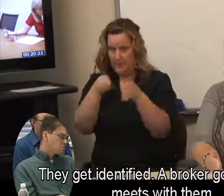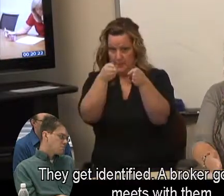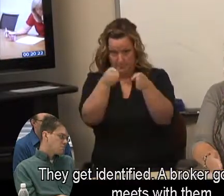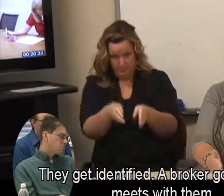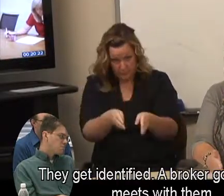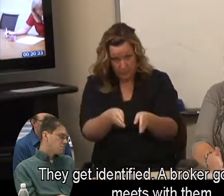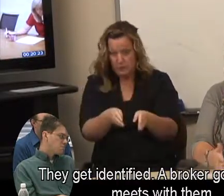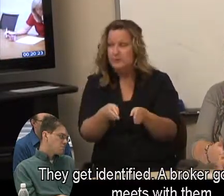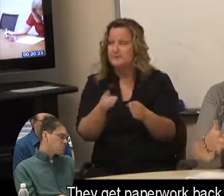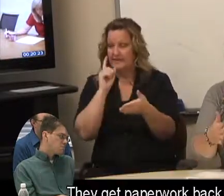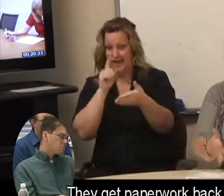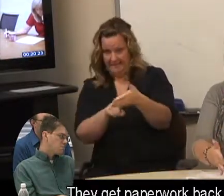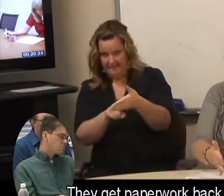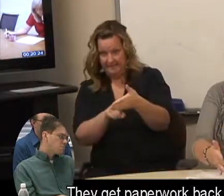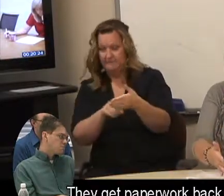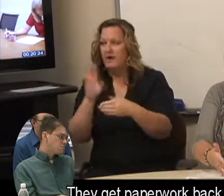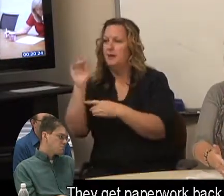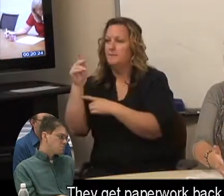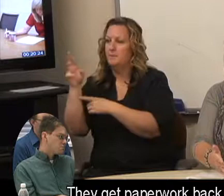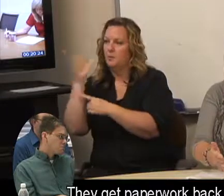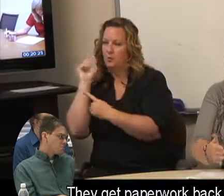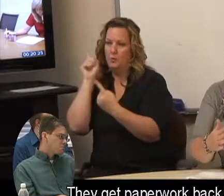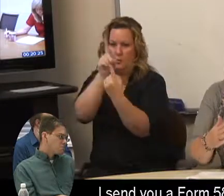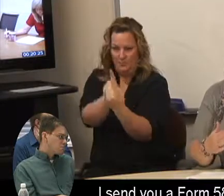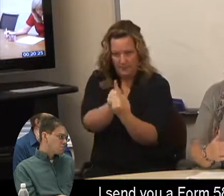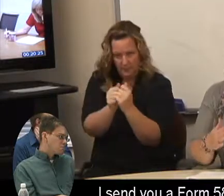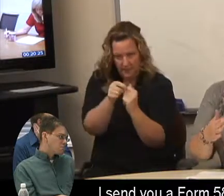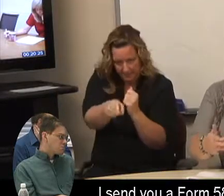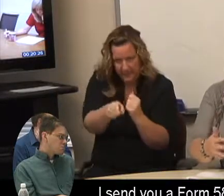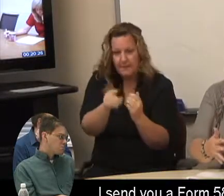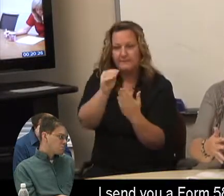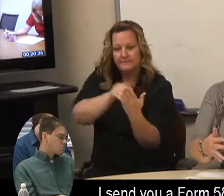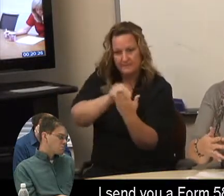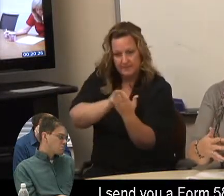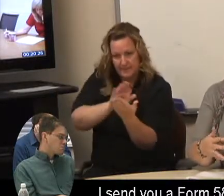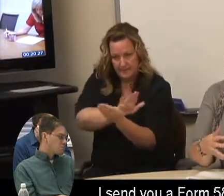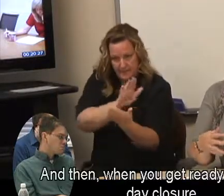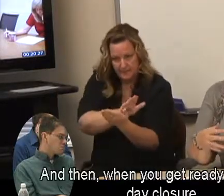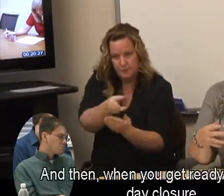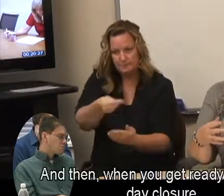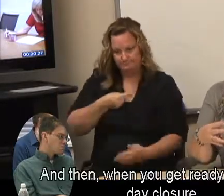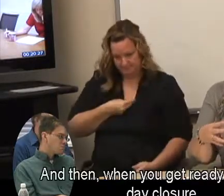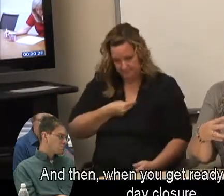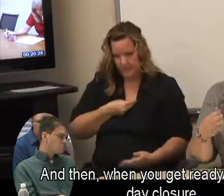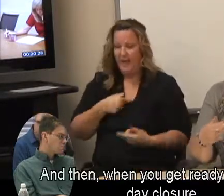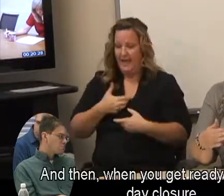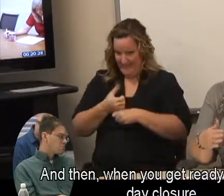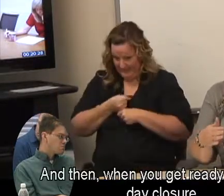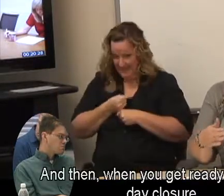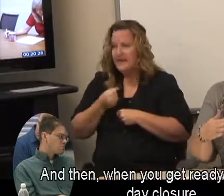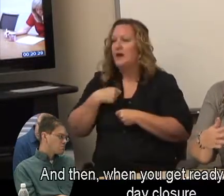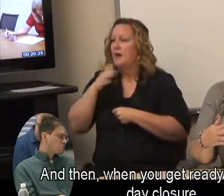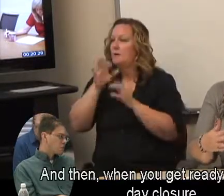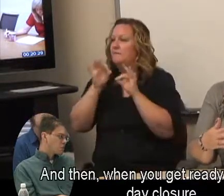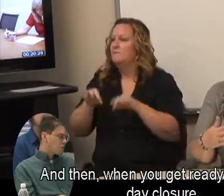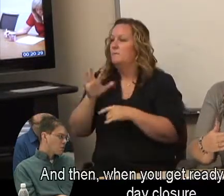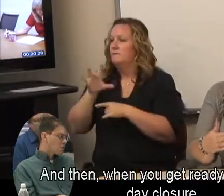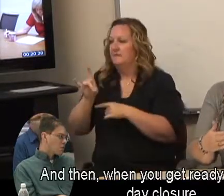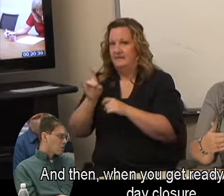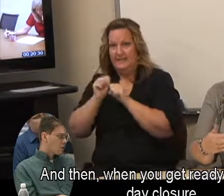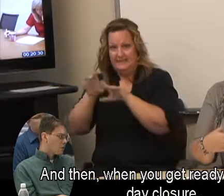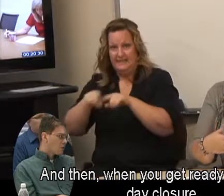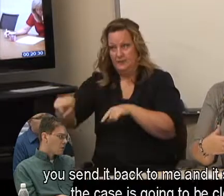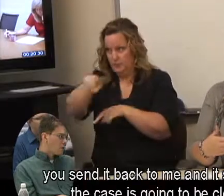broker goes out and meets with them, they get the paperwork back to me, I send you a Form 58, and then when you get ready for that 90-day